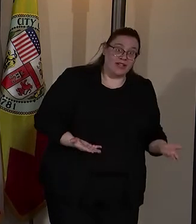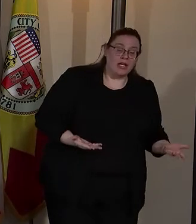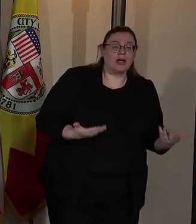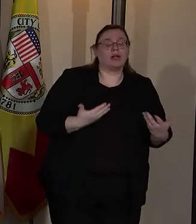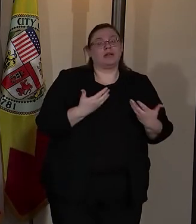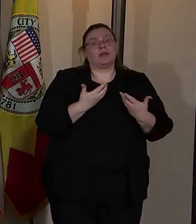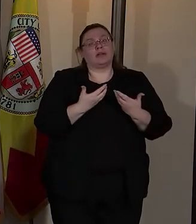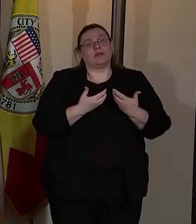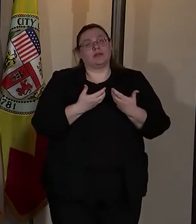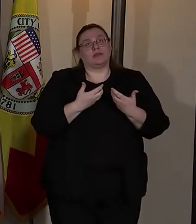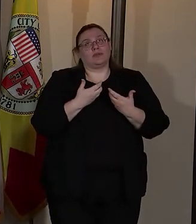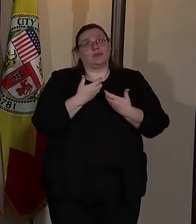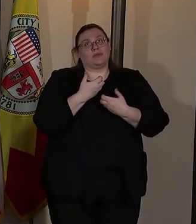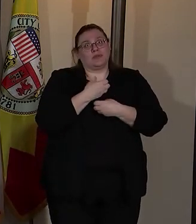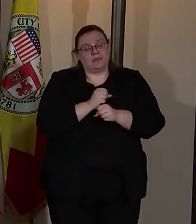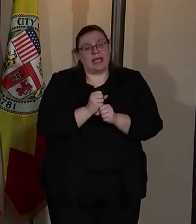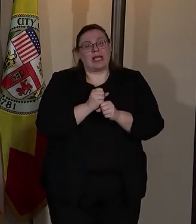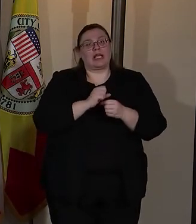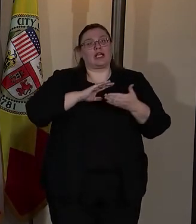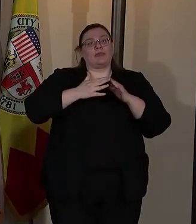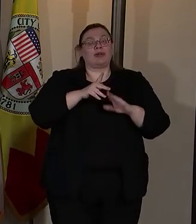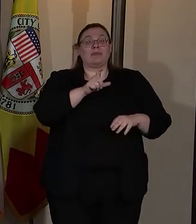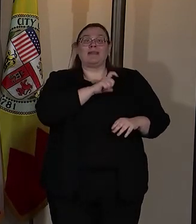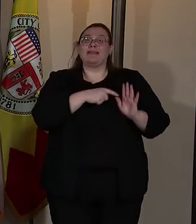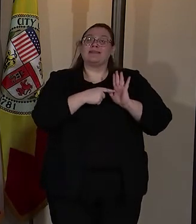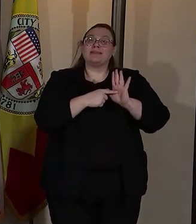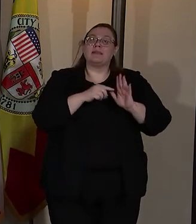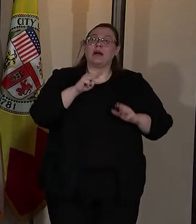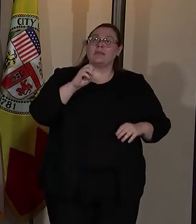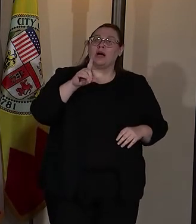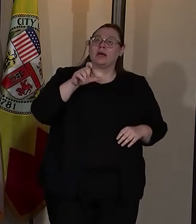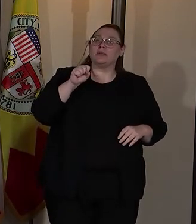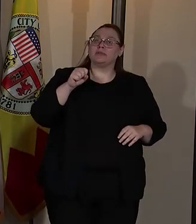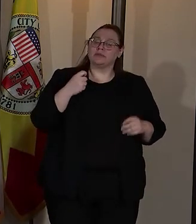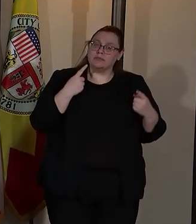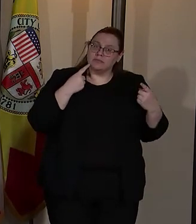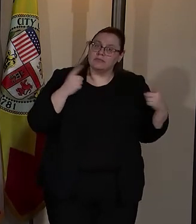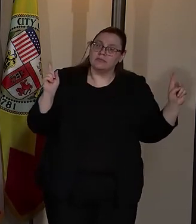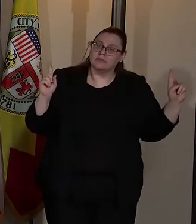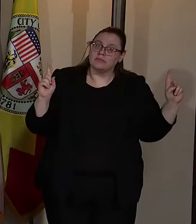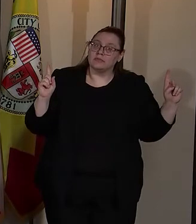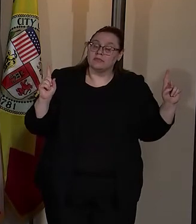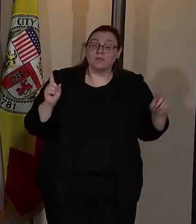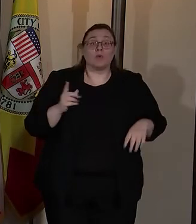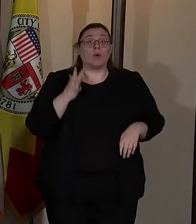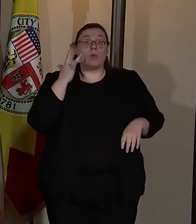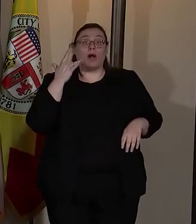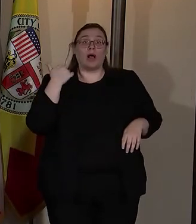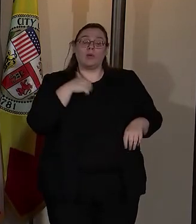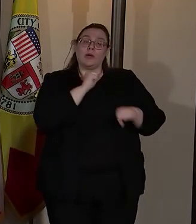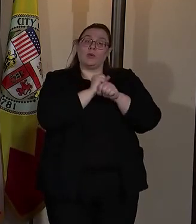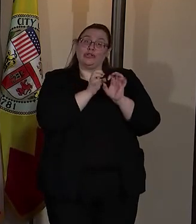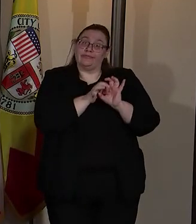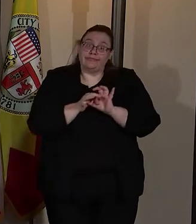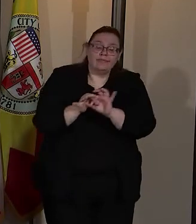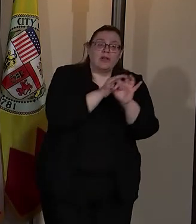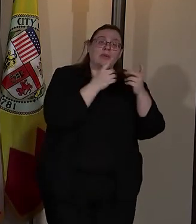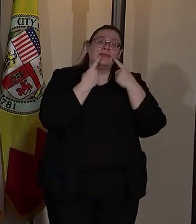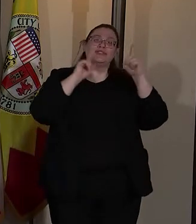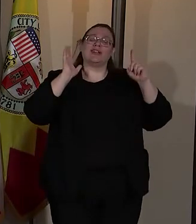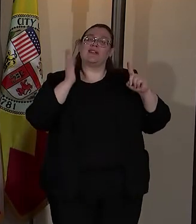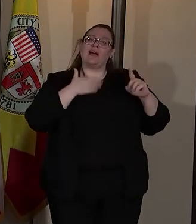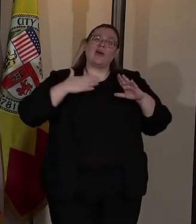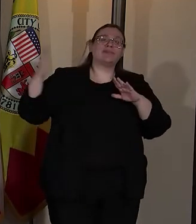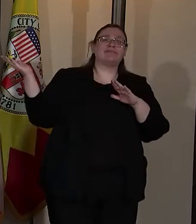create community policing models that work because together we will achieve our highest and greatest